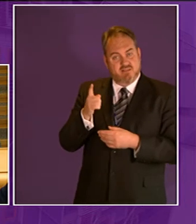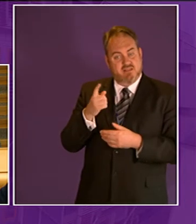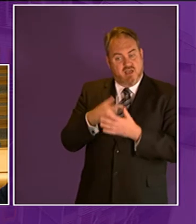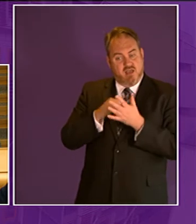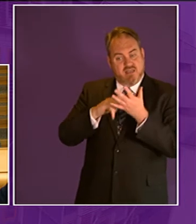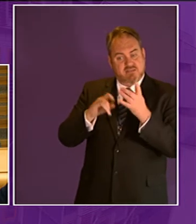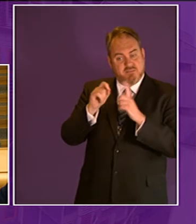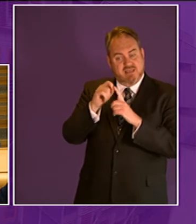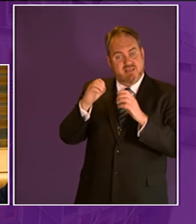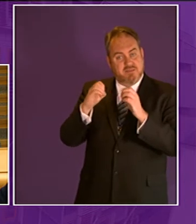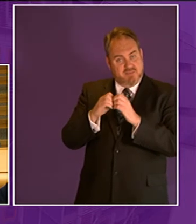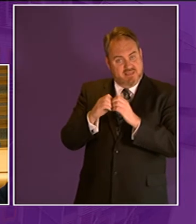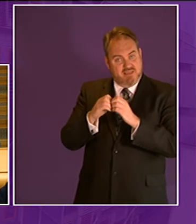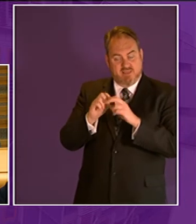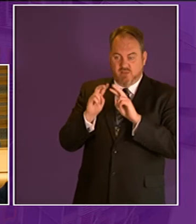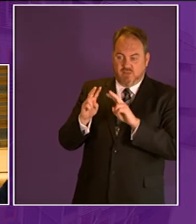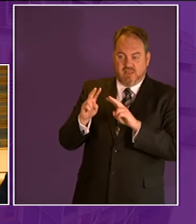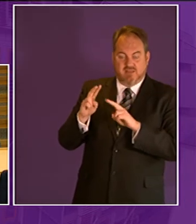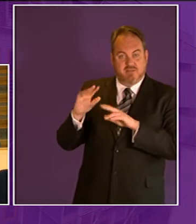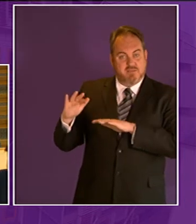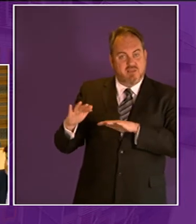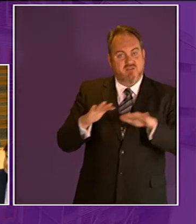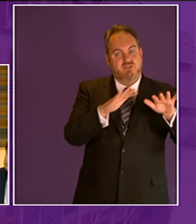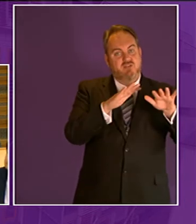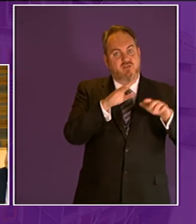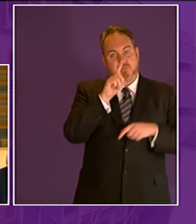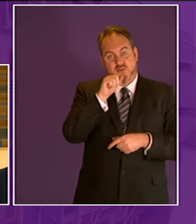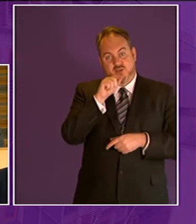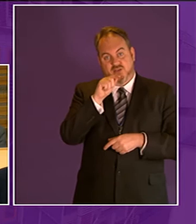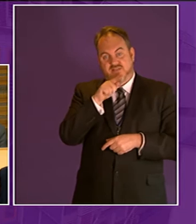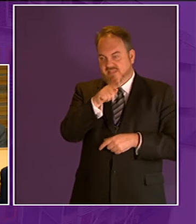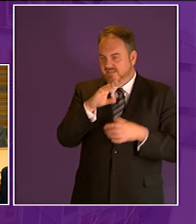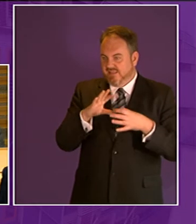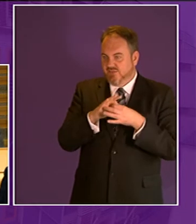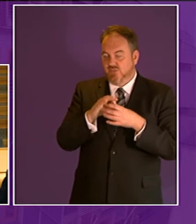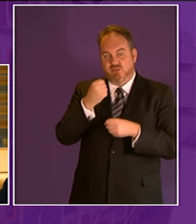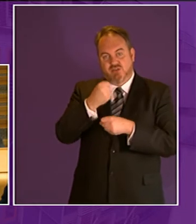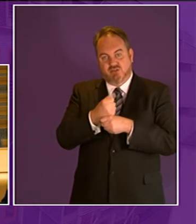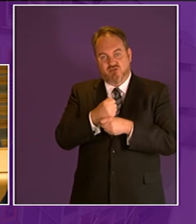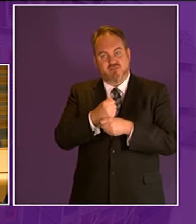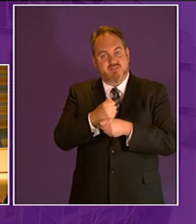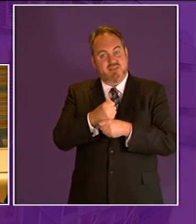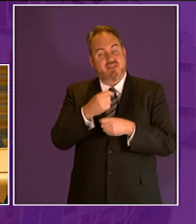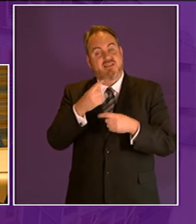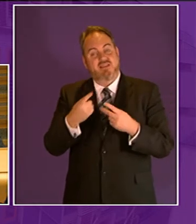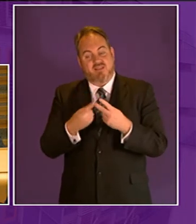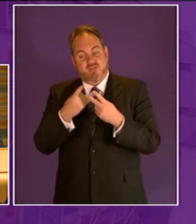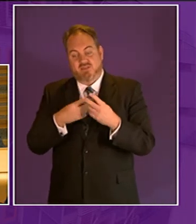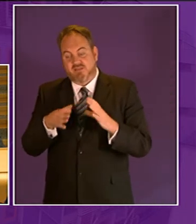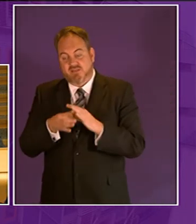the migration of birds which of course is geography the number of birds which is numeracy the painting of the birds in the landscape which is art as well as